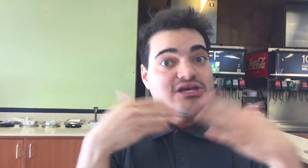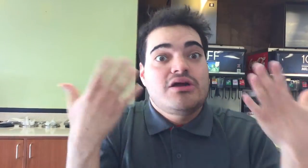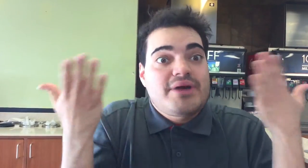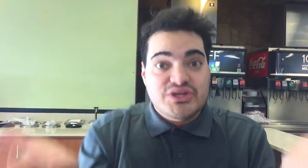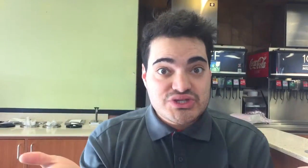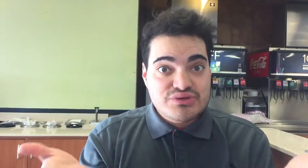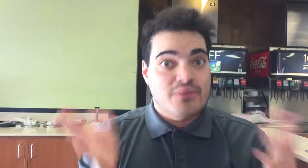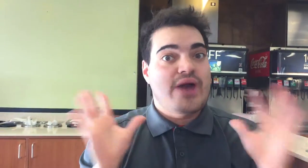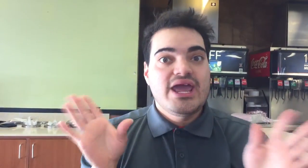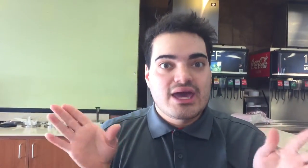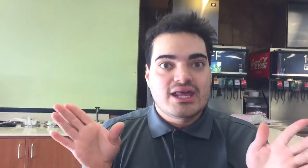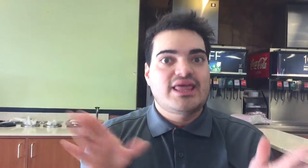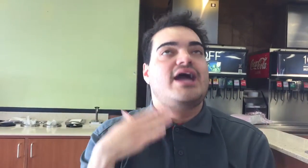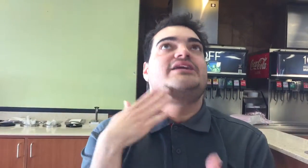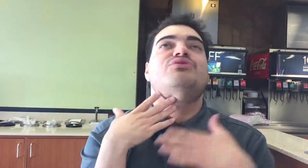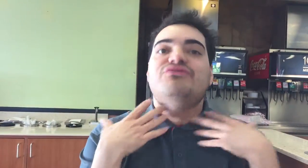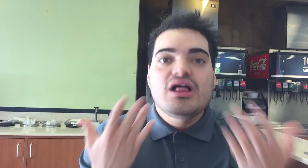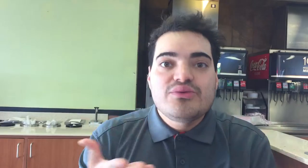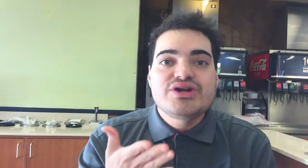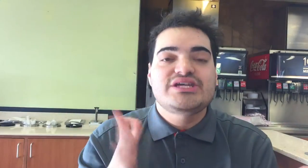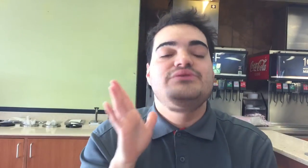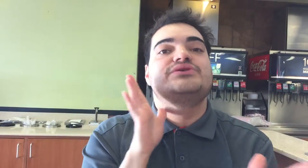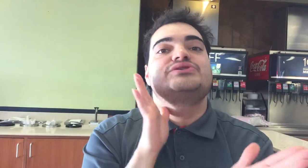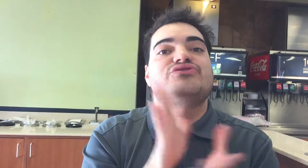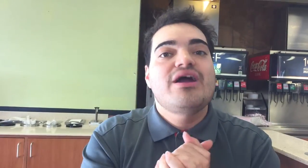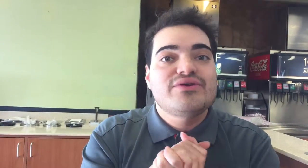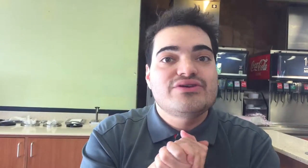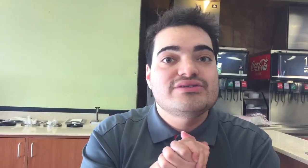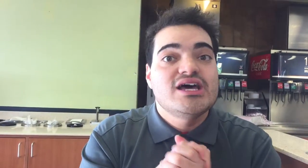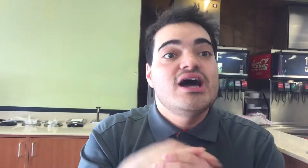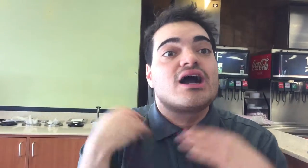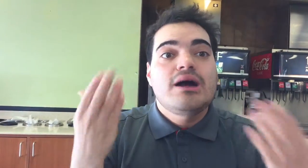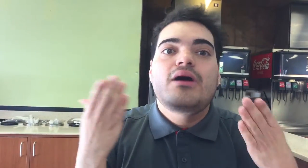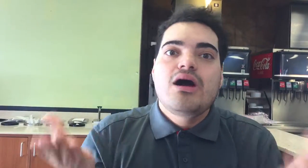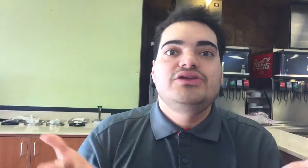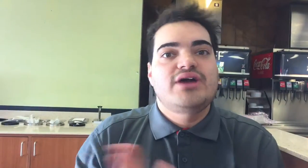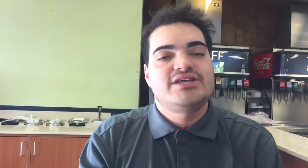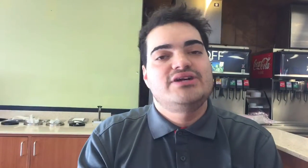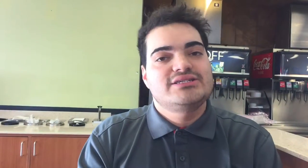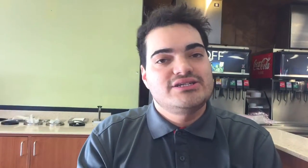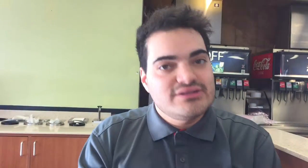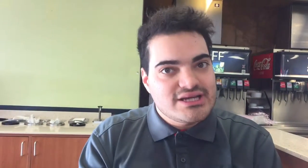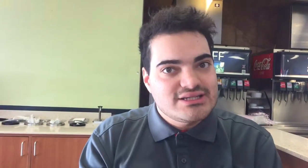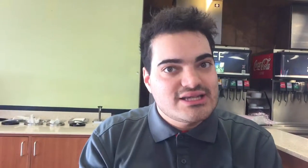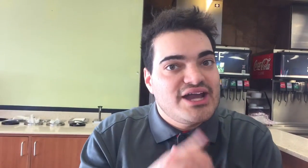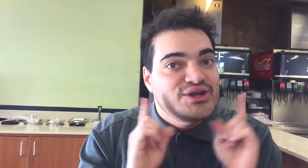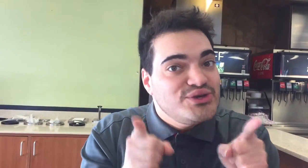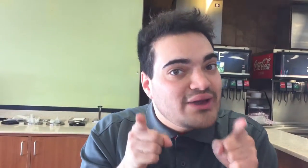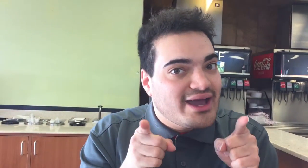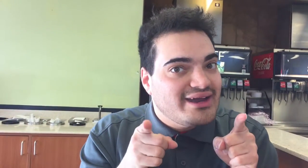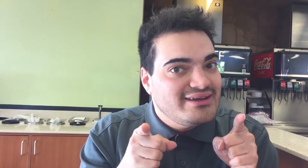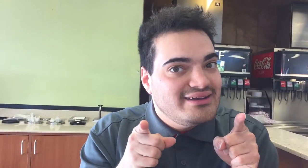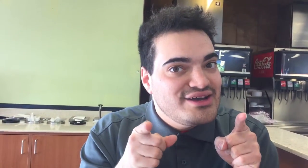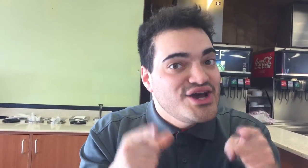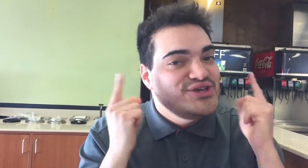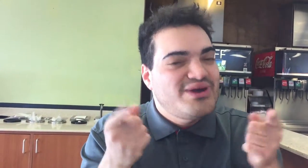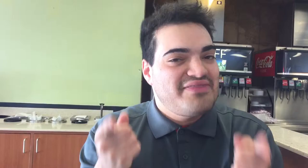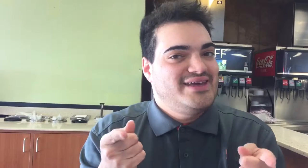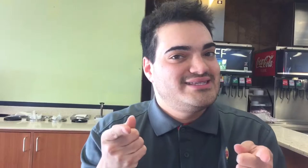guys gone on my YouTube? I'm waiting. Like, I need more followers. I need more subscribers. Come on, you guys. You guys can do this. I know you can. You got this.